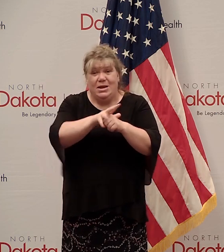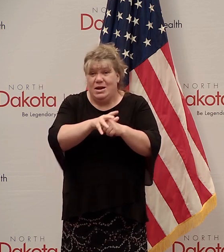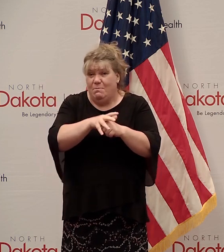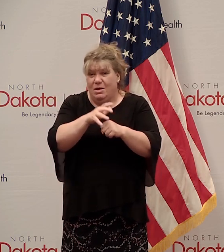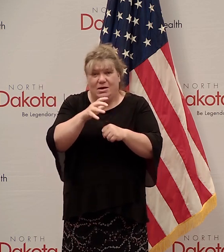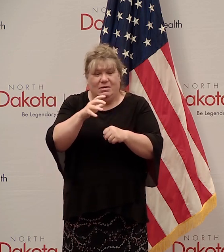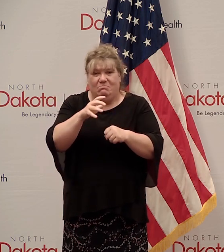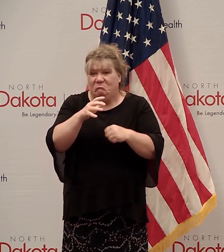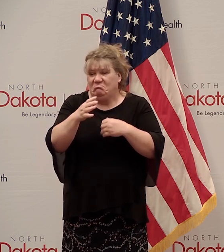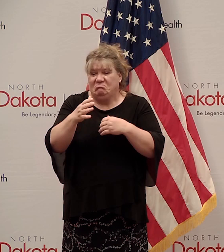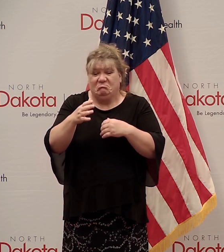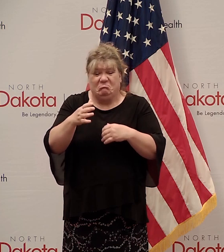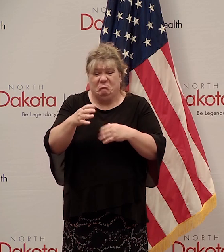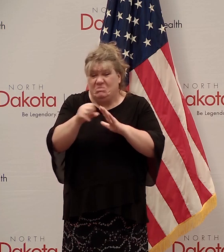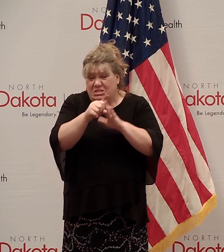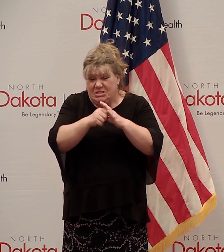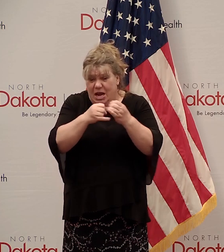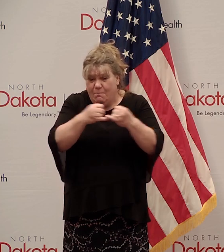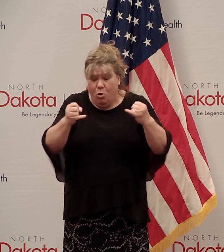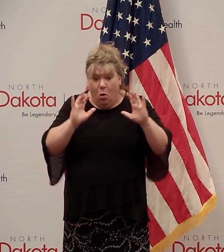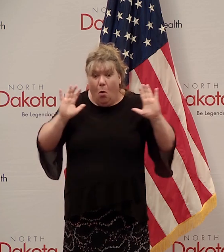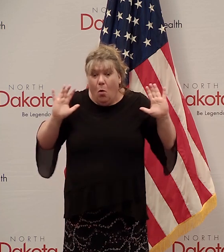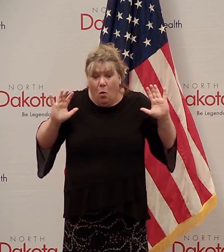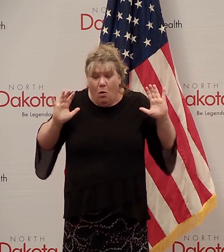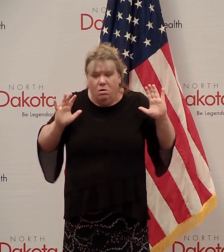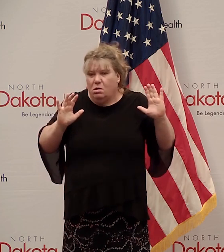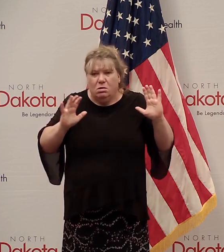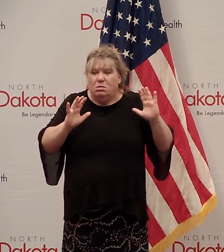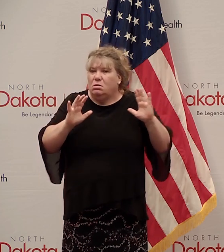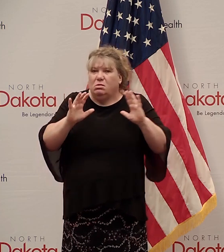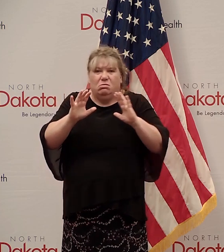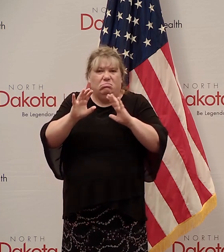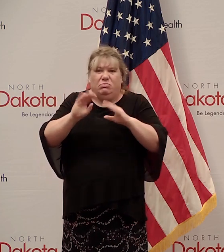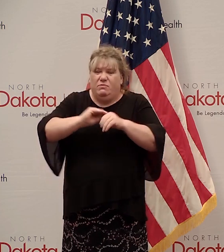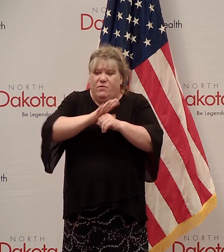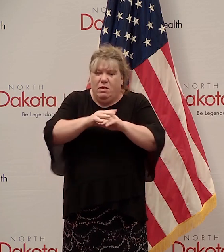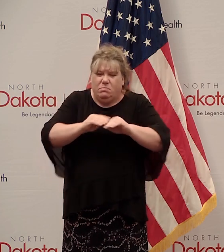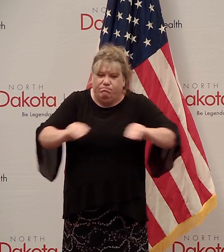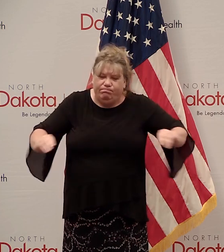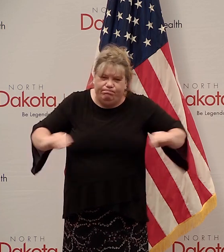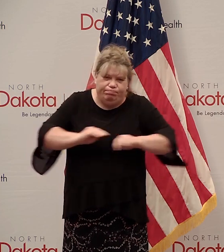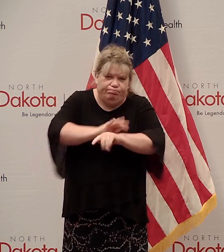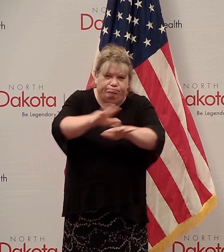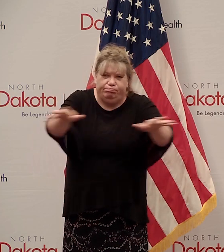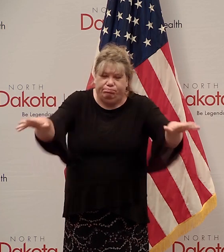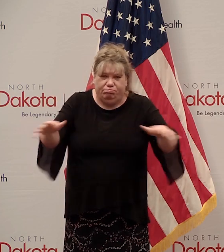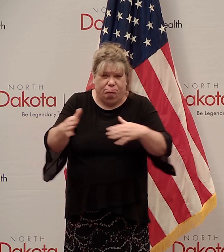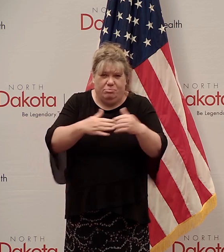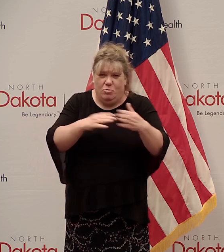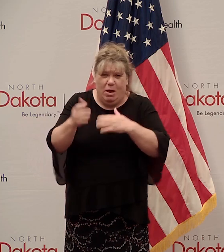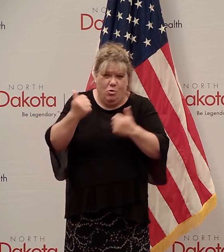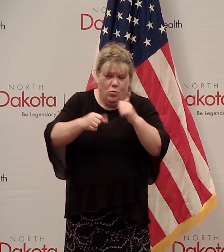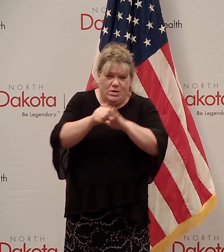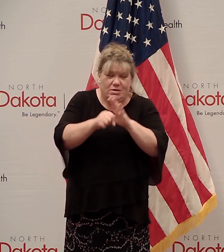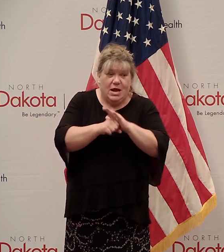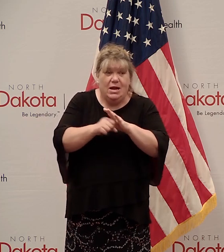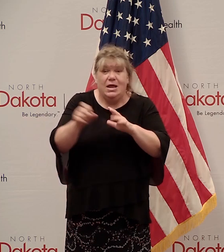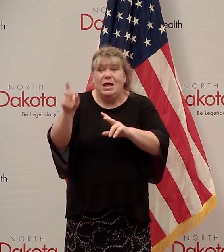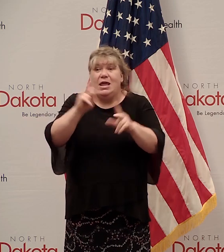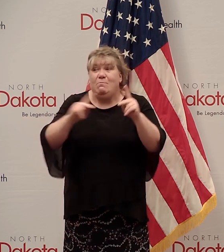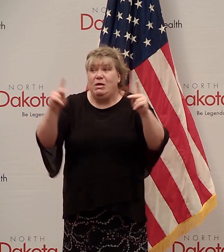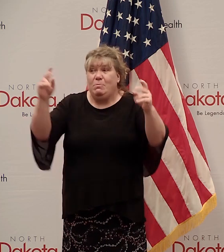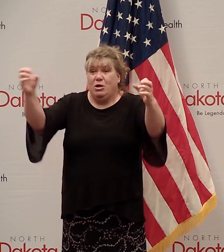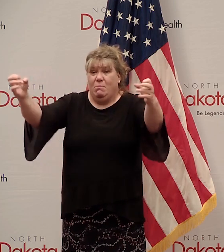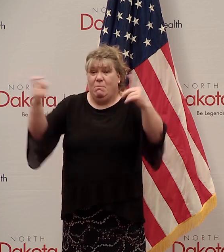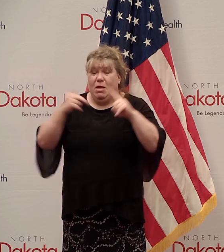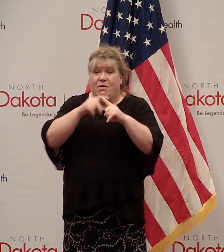borders. And so we have to always take that in mind. But, but again, for right now, if people are returning from these hotspot areas, New York,